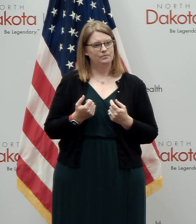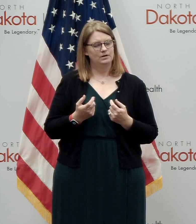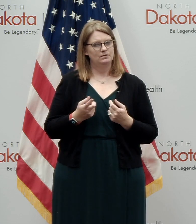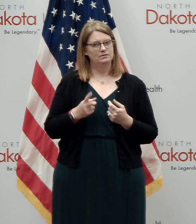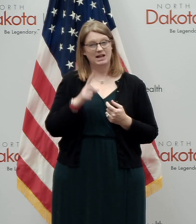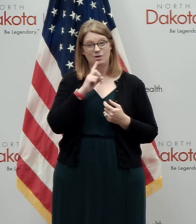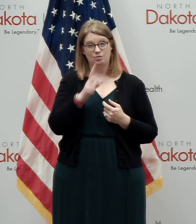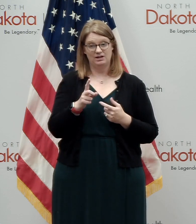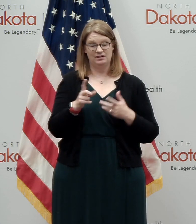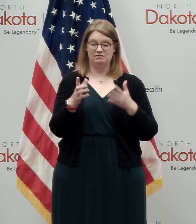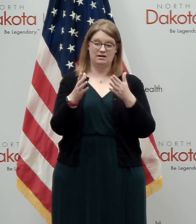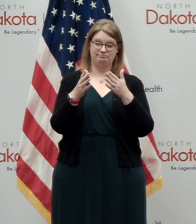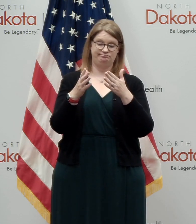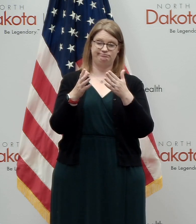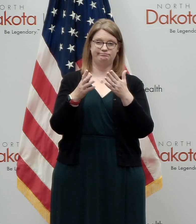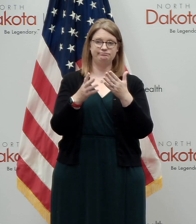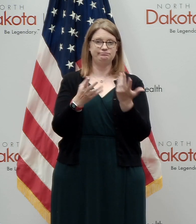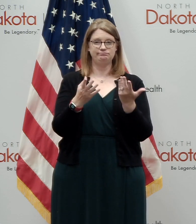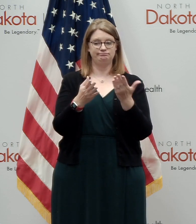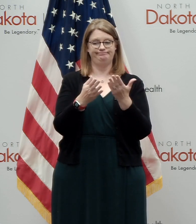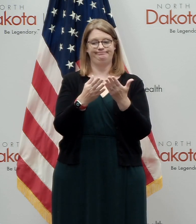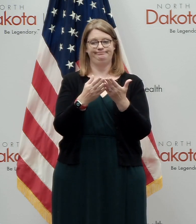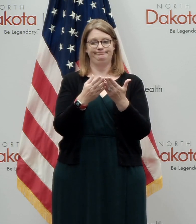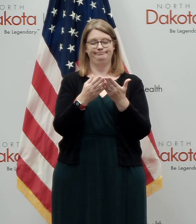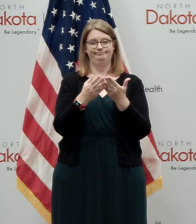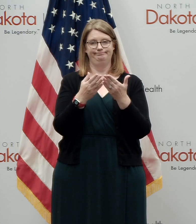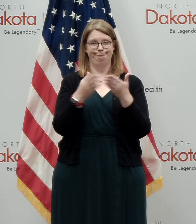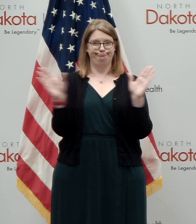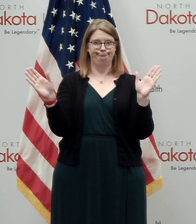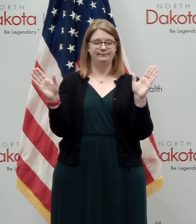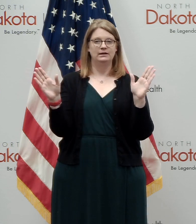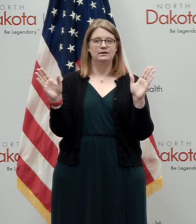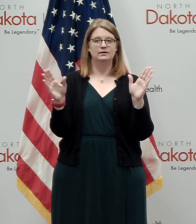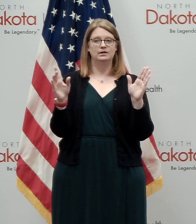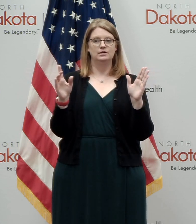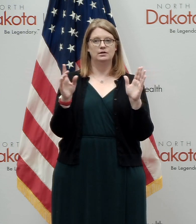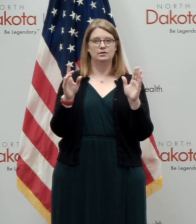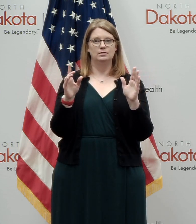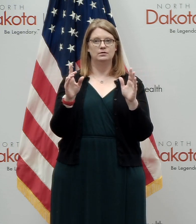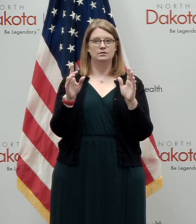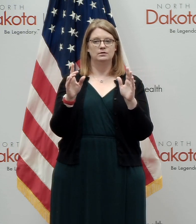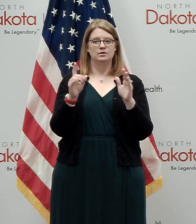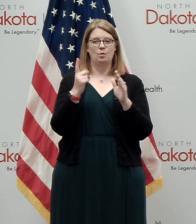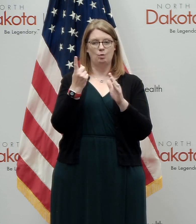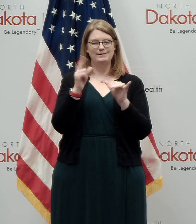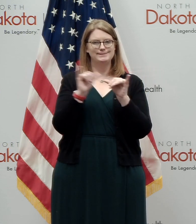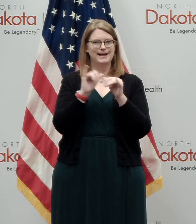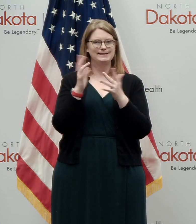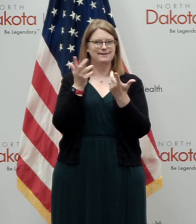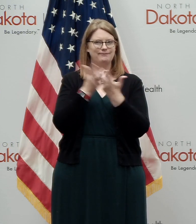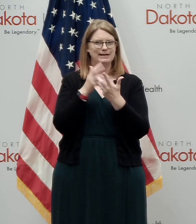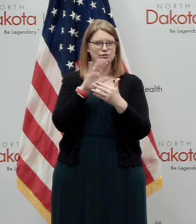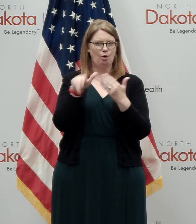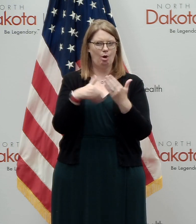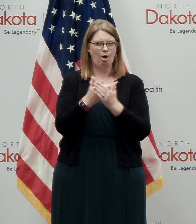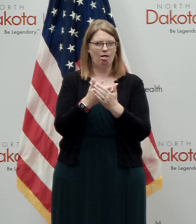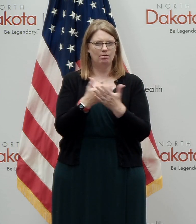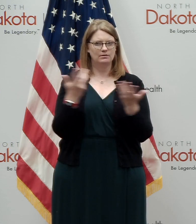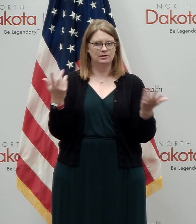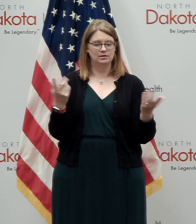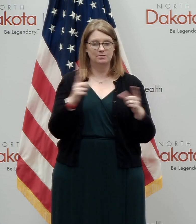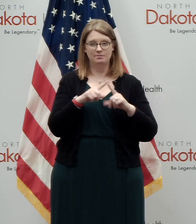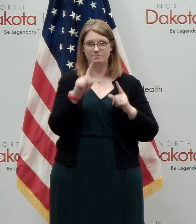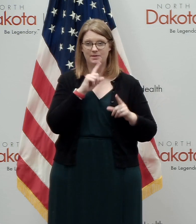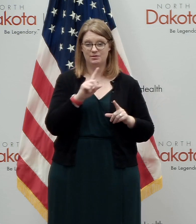uniformly applying things across the, the breadth of our country doesn't make any sense. That's again, it's a beautiful thing that we've got 50